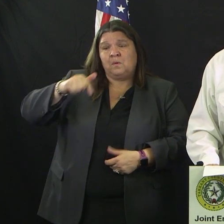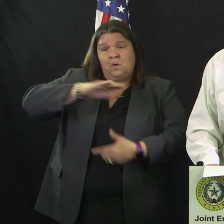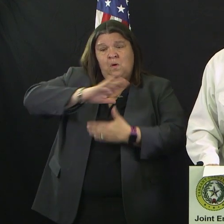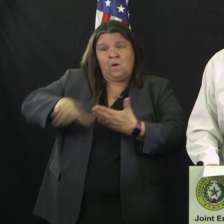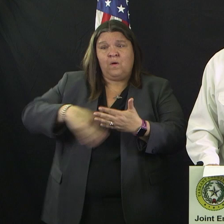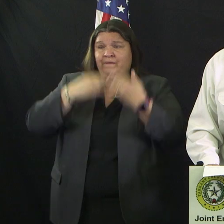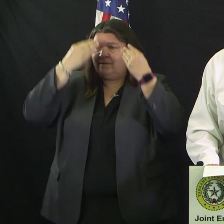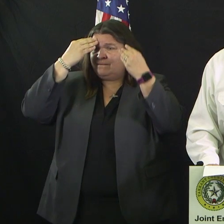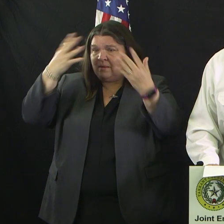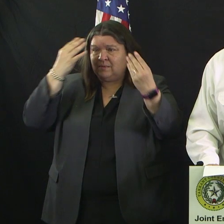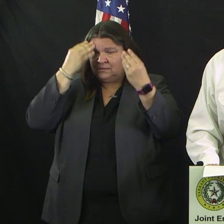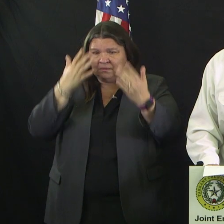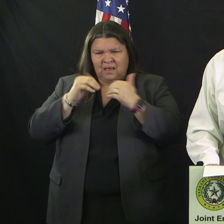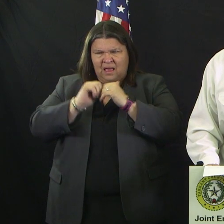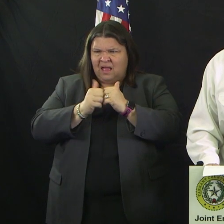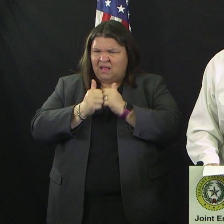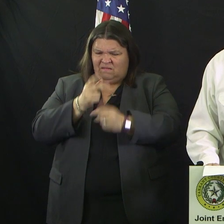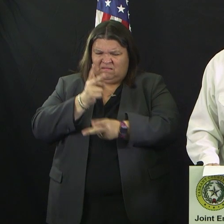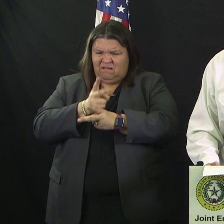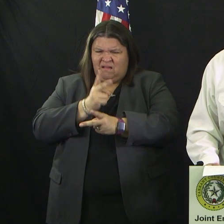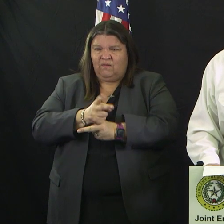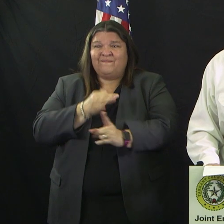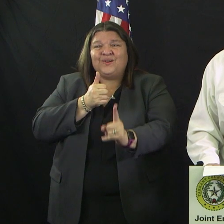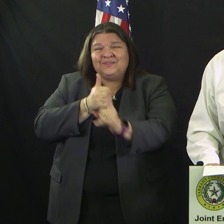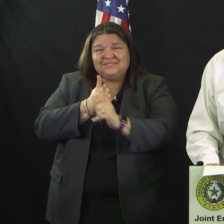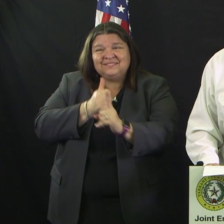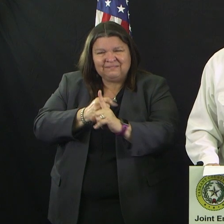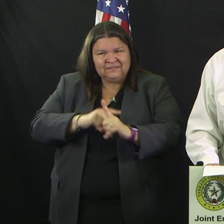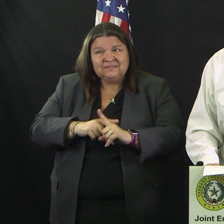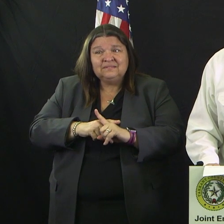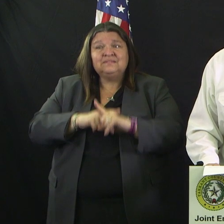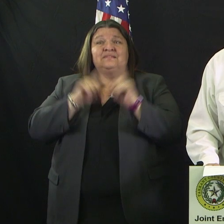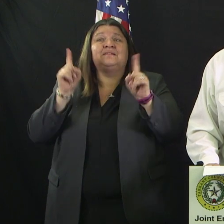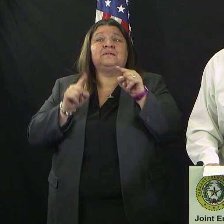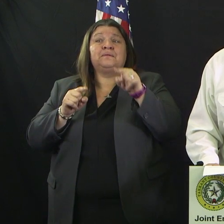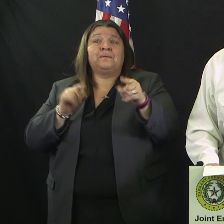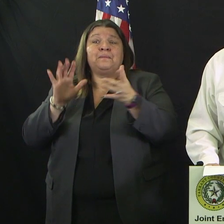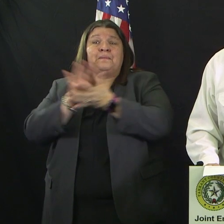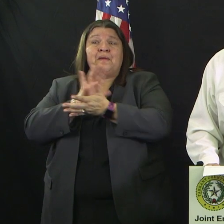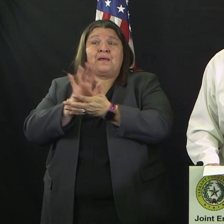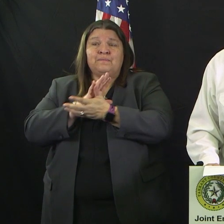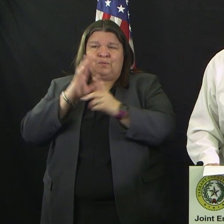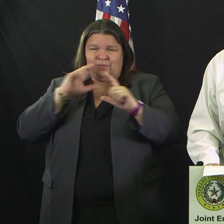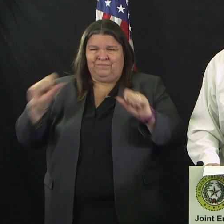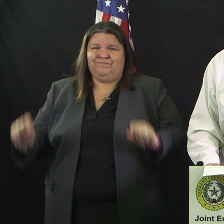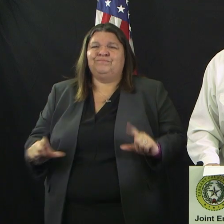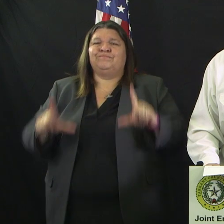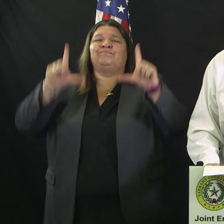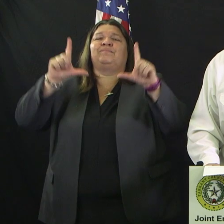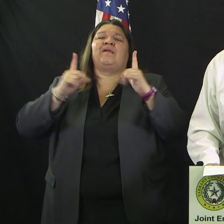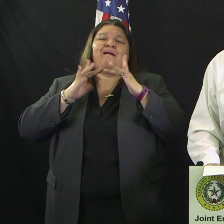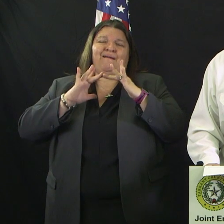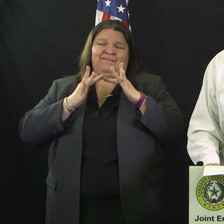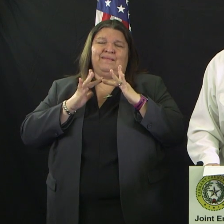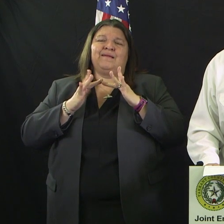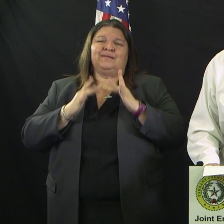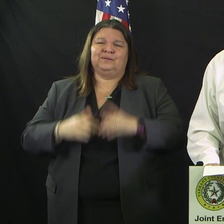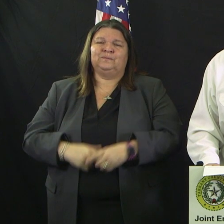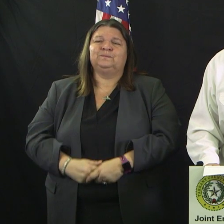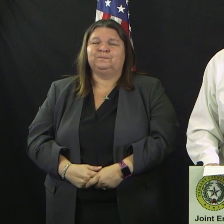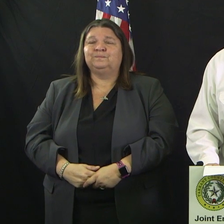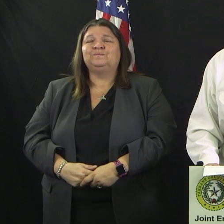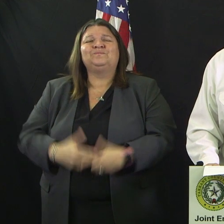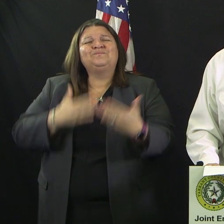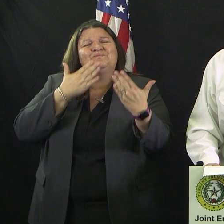yourself online here through this document. So again, I want to thank everybody for their cooperation with the Fort Worth Fire